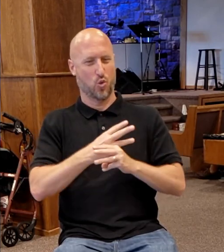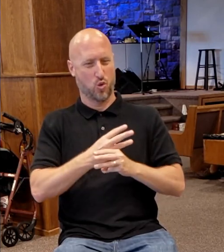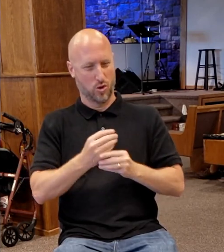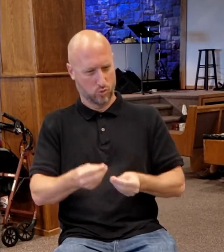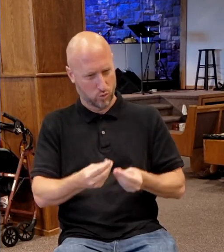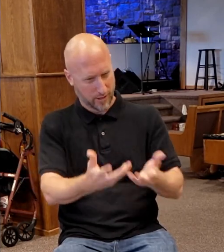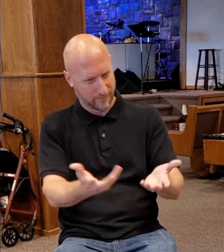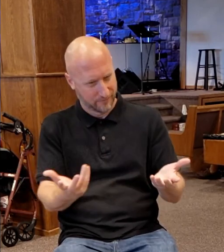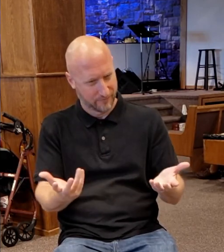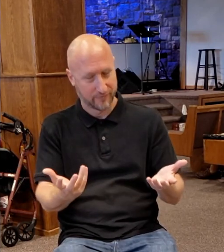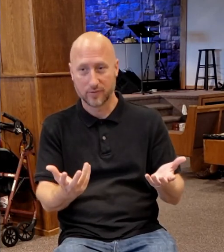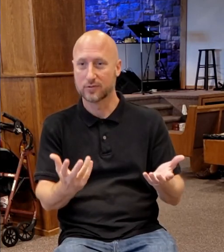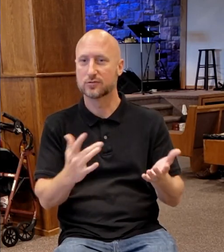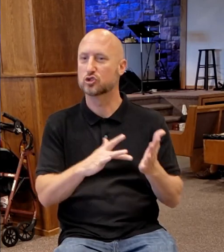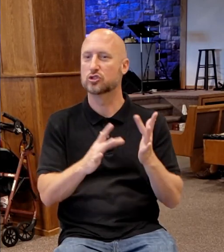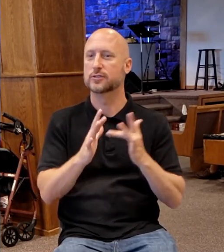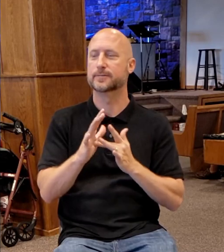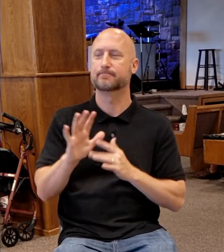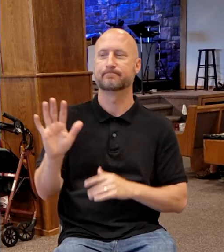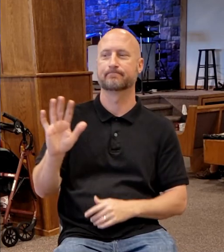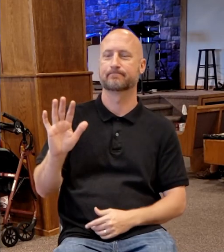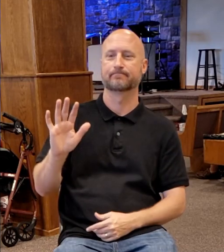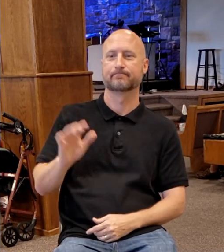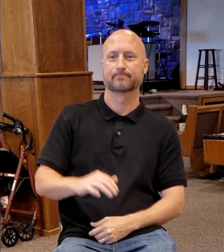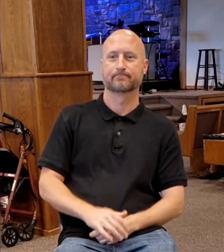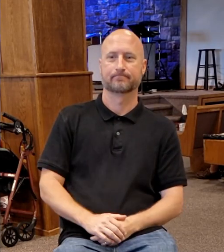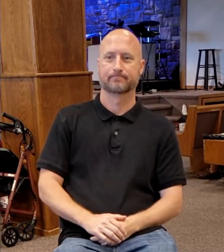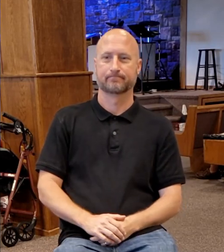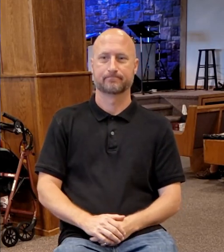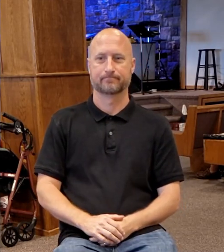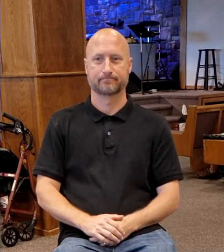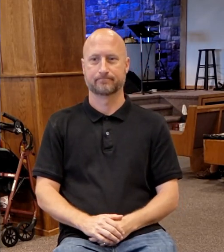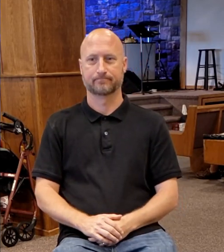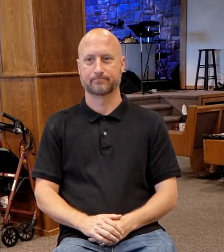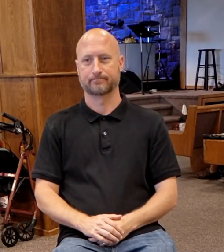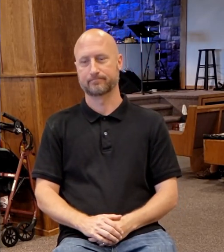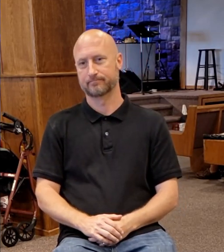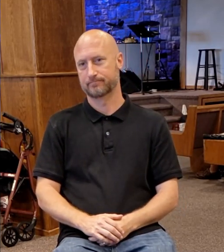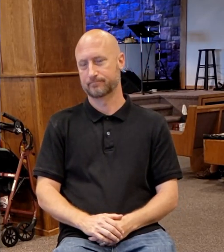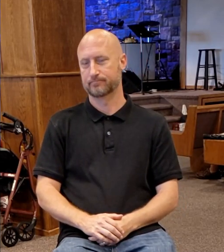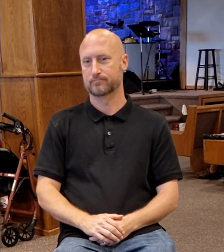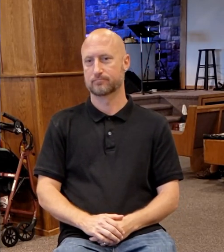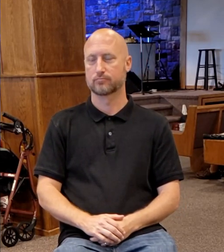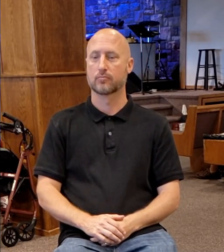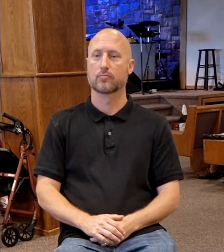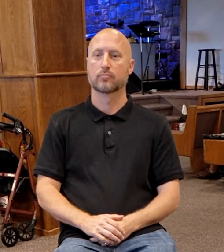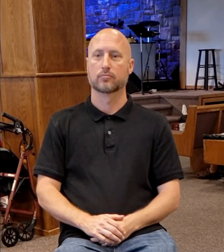course, he had refused. It was a different time, people. That will all be his.